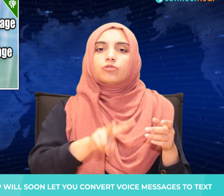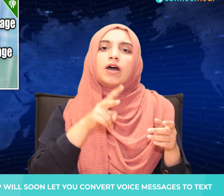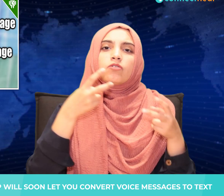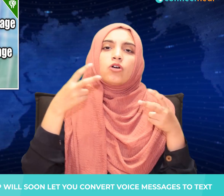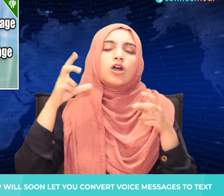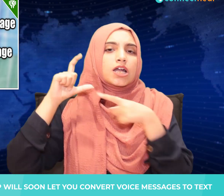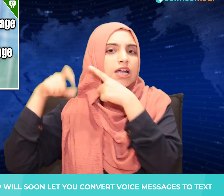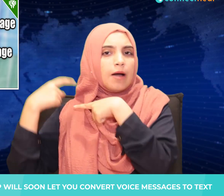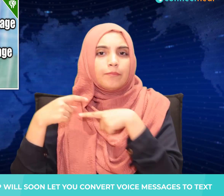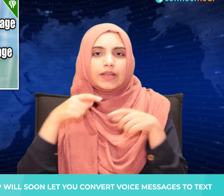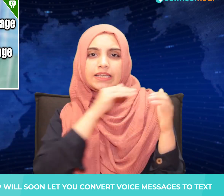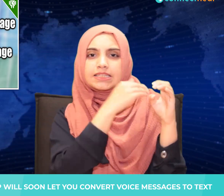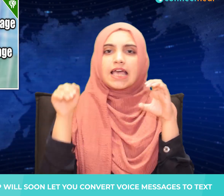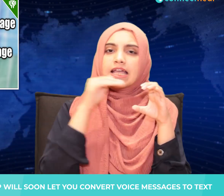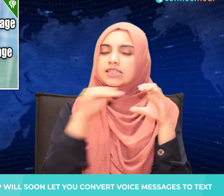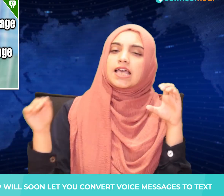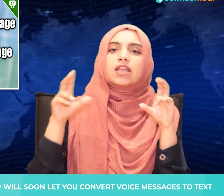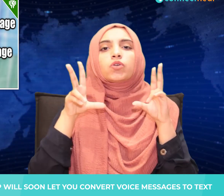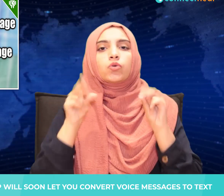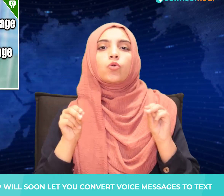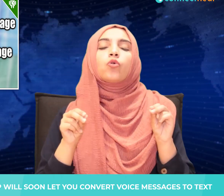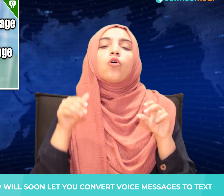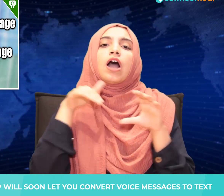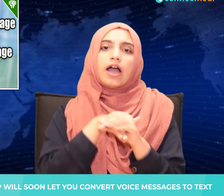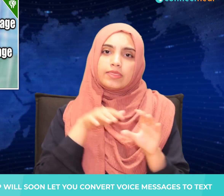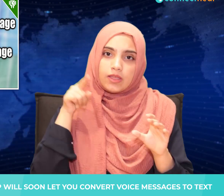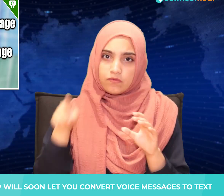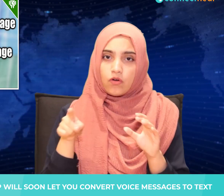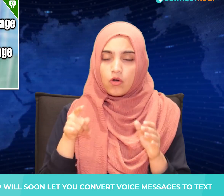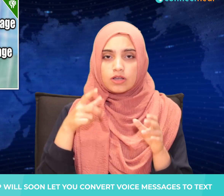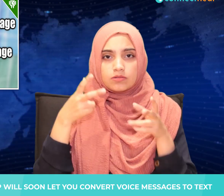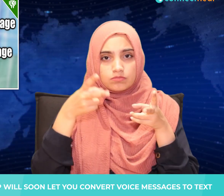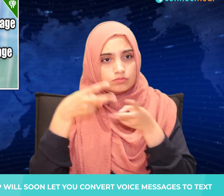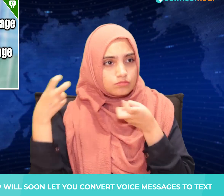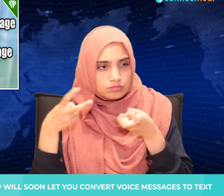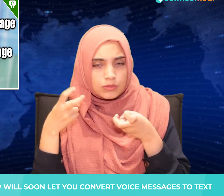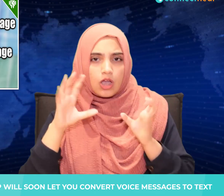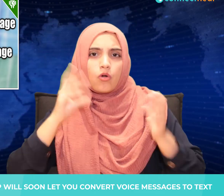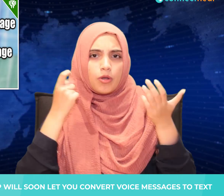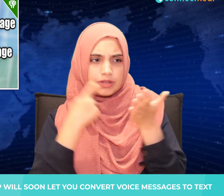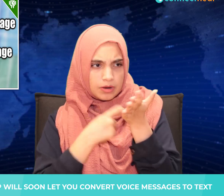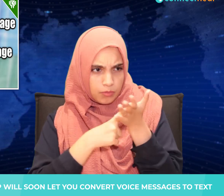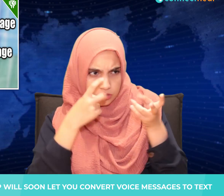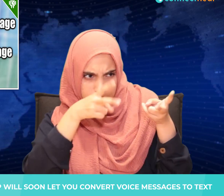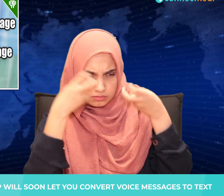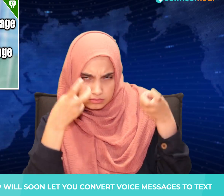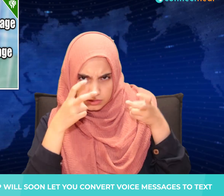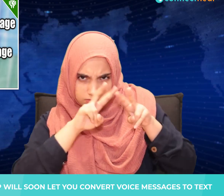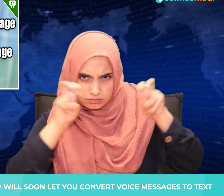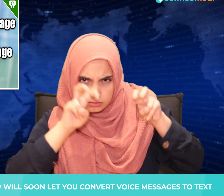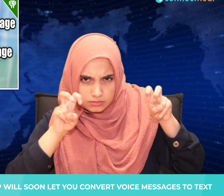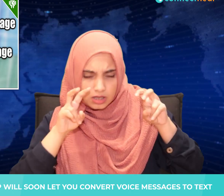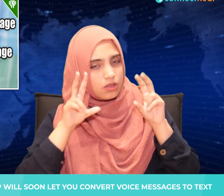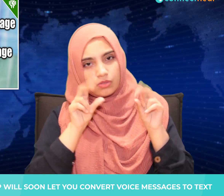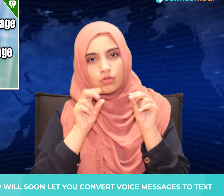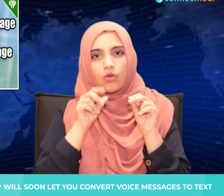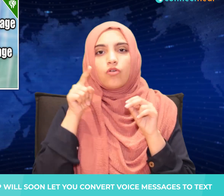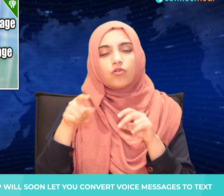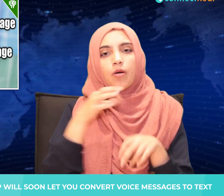but of course if you need to use this feature you will have to give whatsapp access to